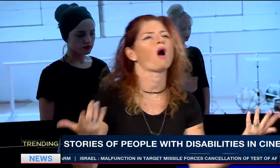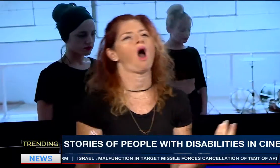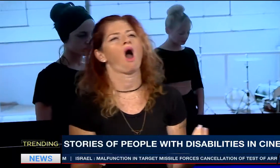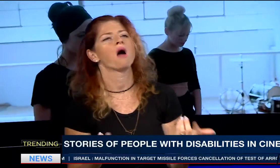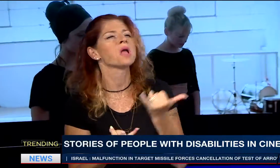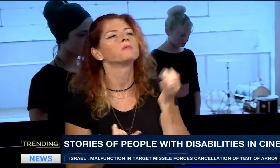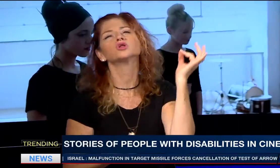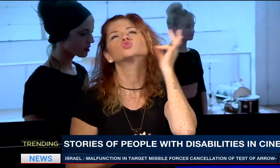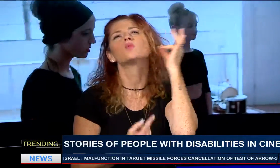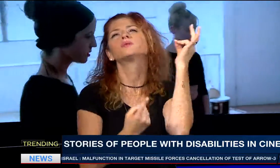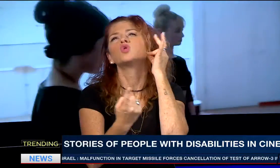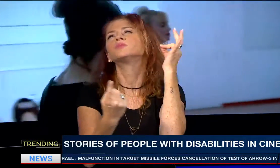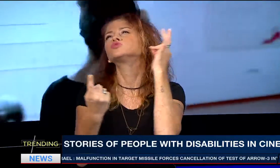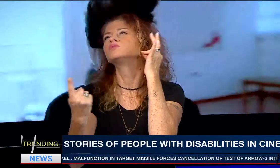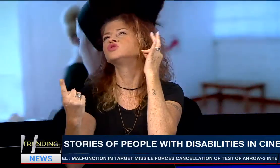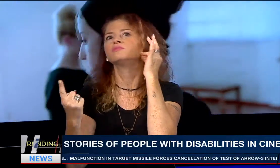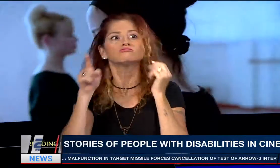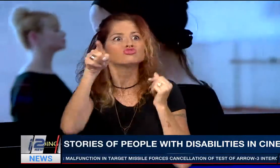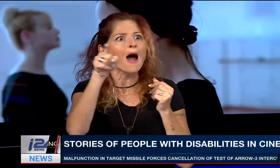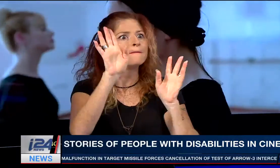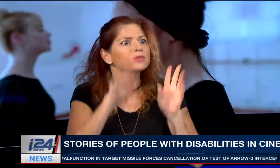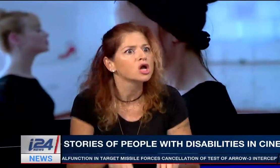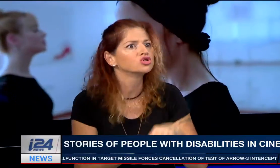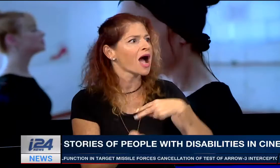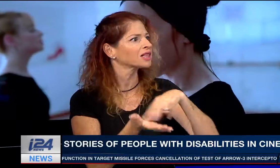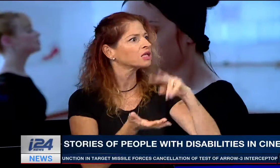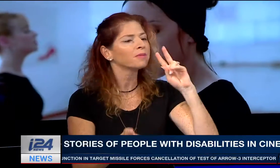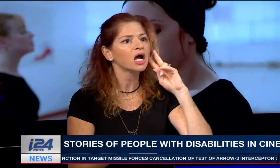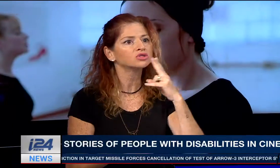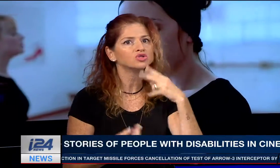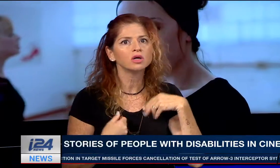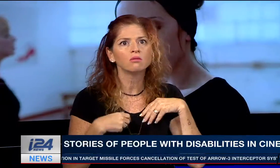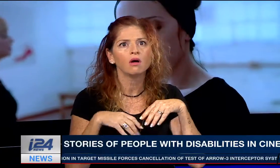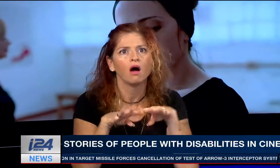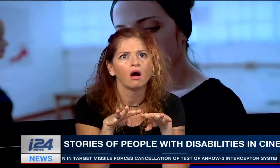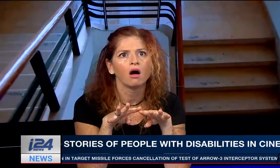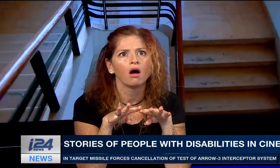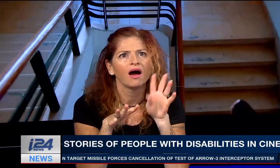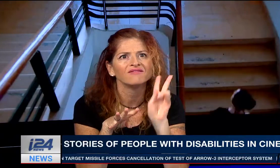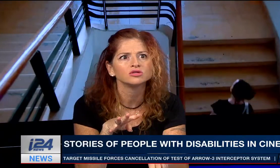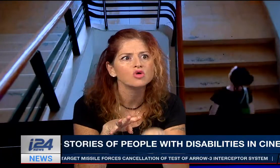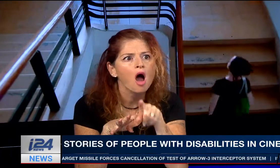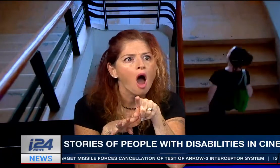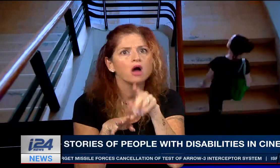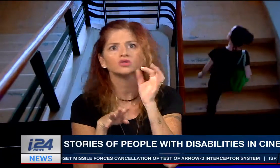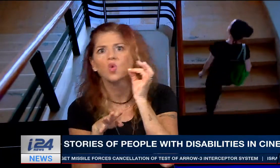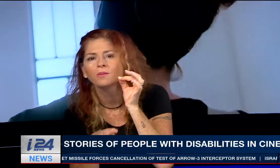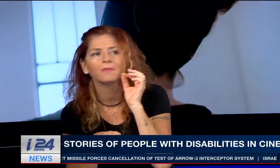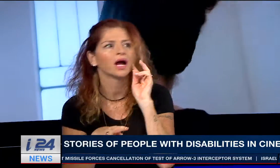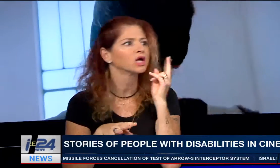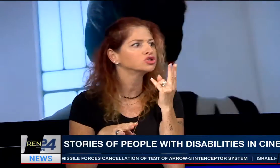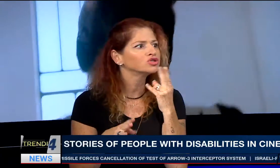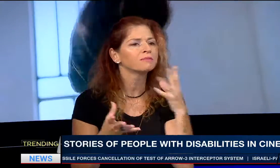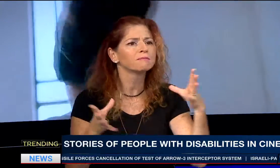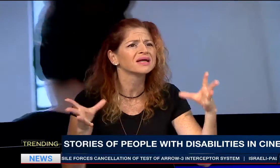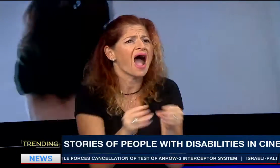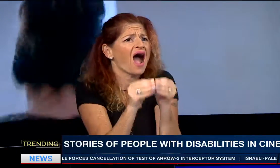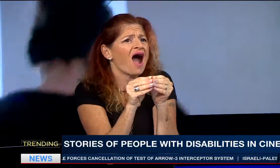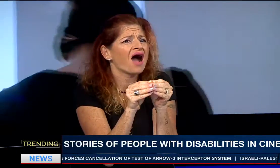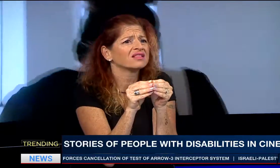really clear, always the hearing people have their place. And suddenly, as a deaf child and as woman, I couldn't find my